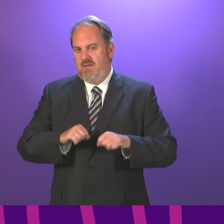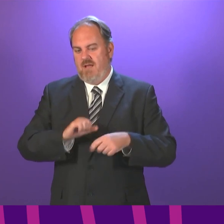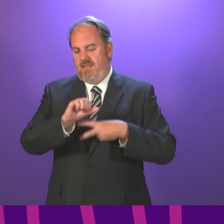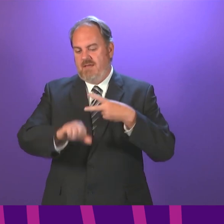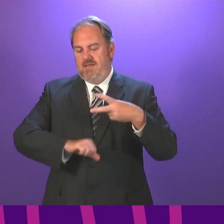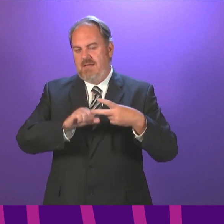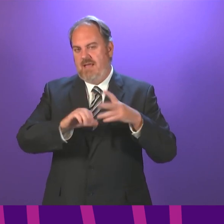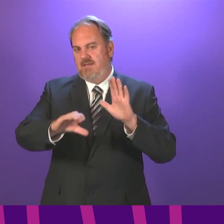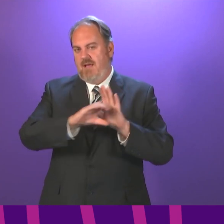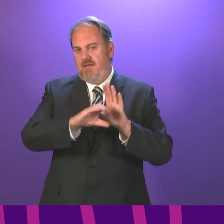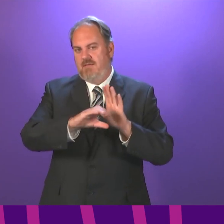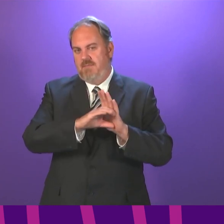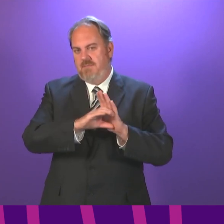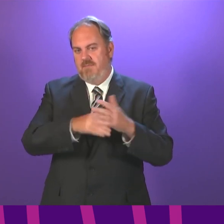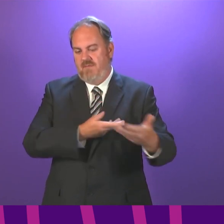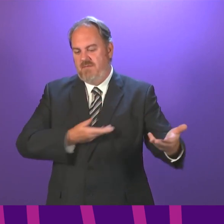of business.